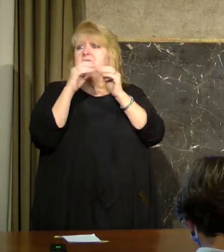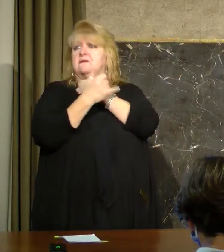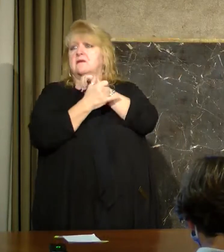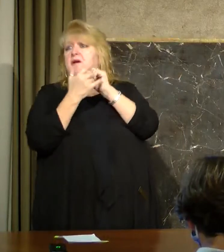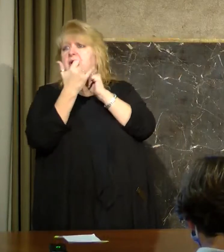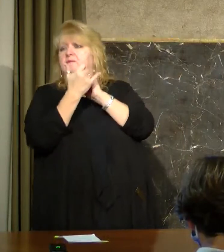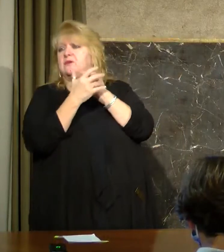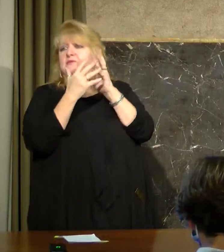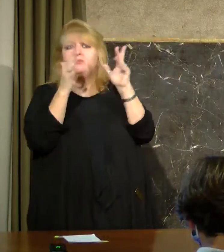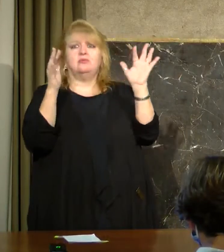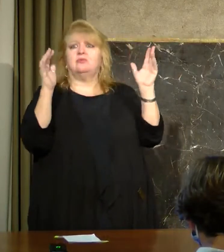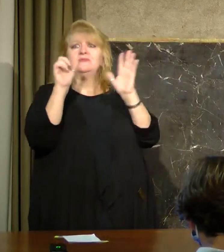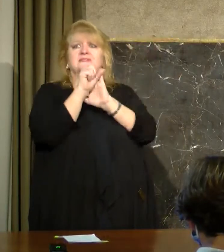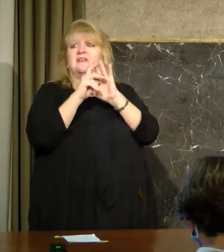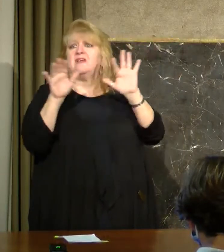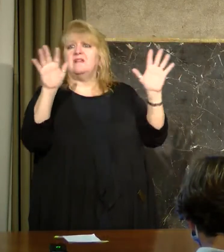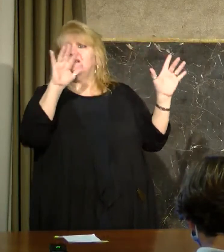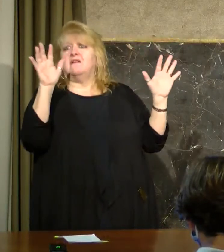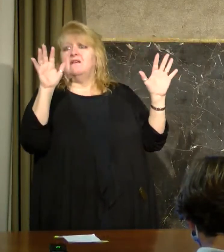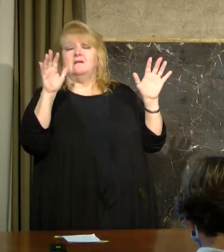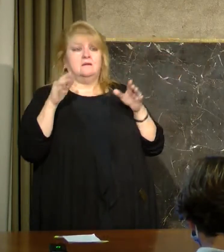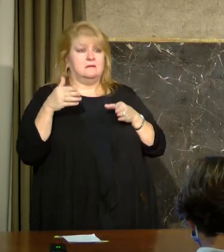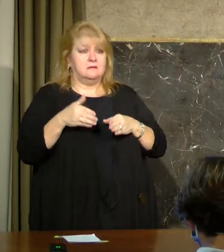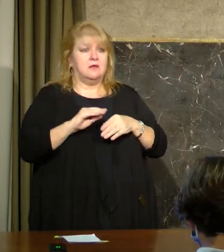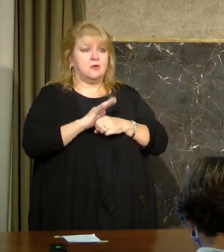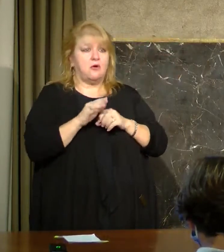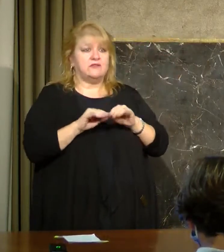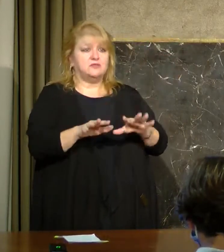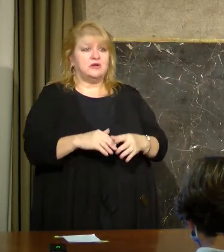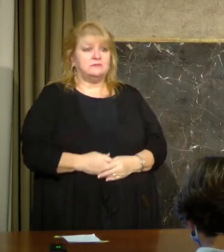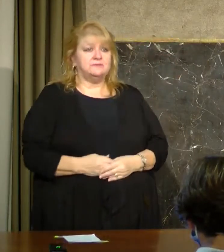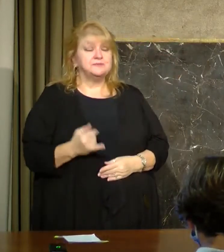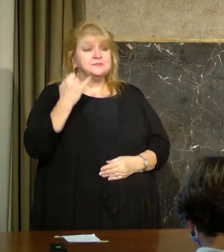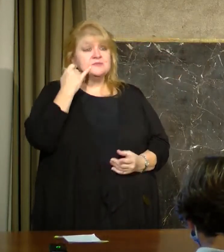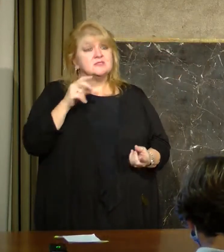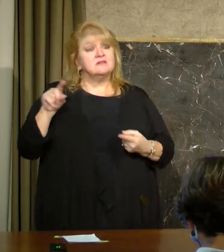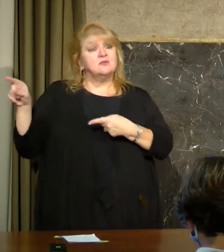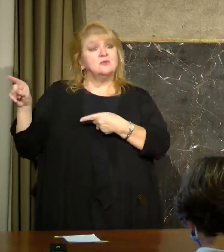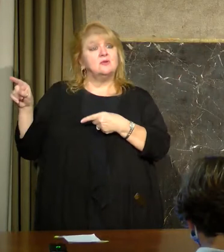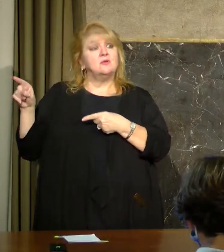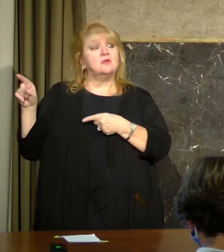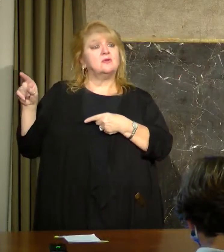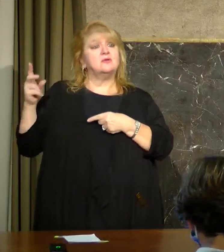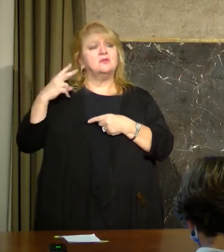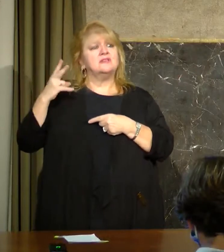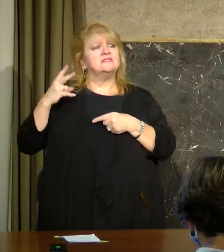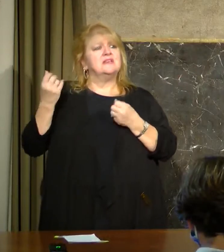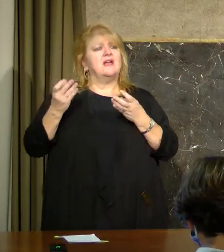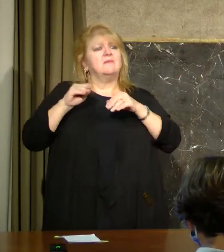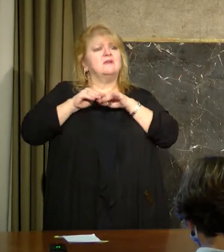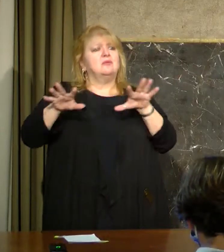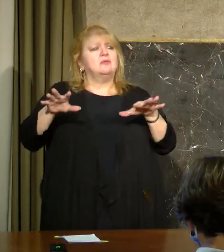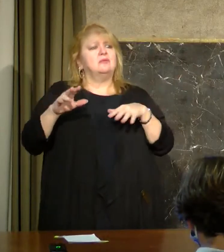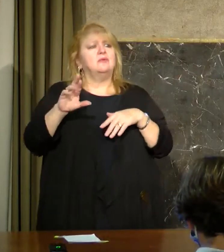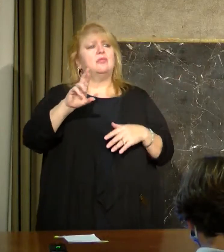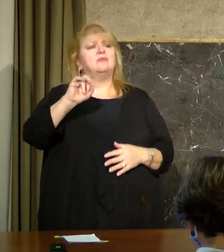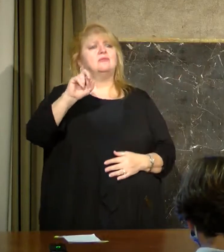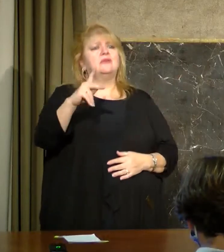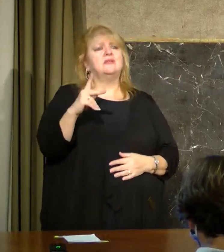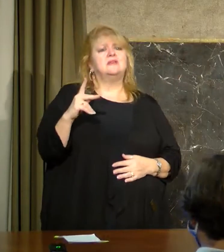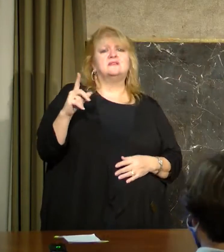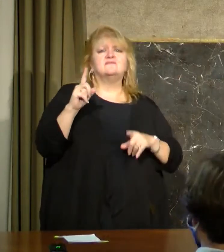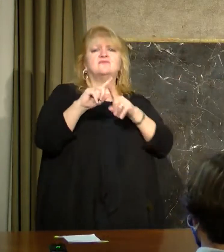If you look on the dashboard today, you'll see the map of community transmission risk parish by parish.